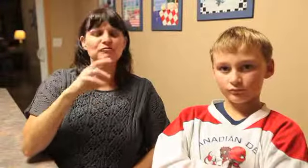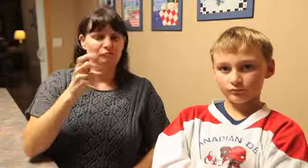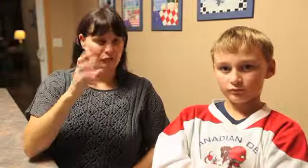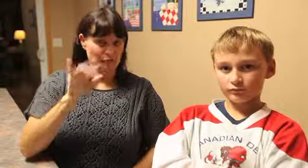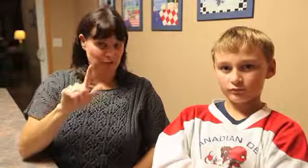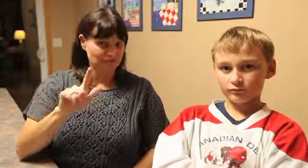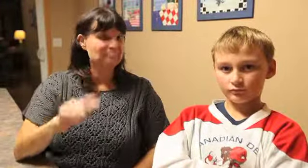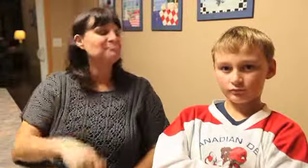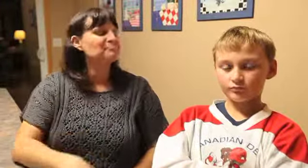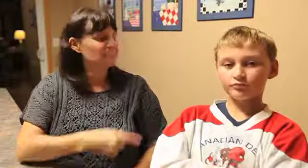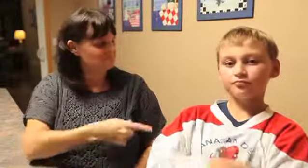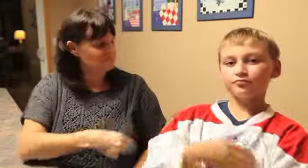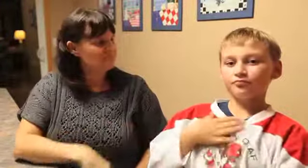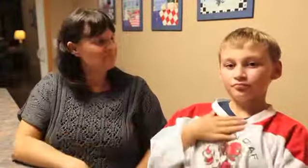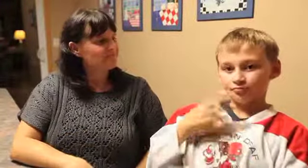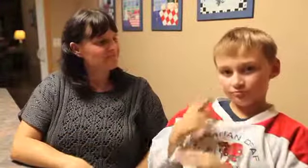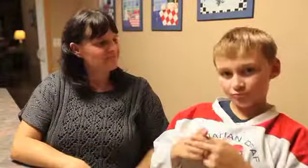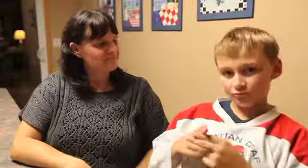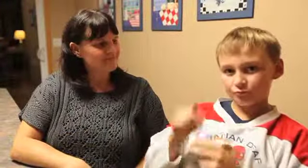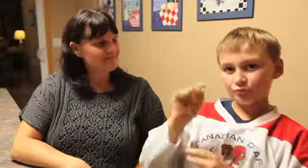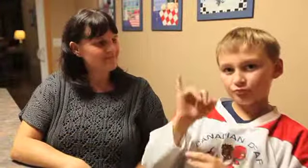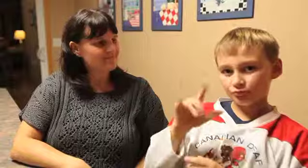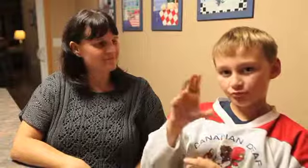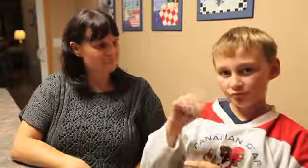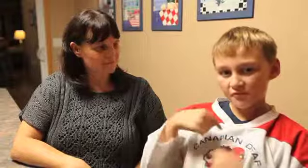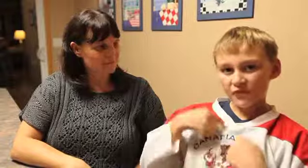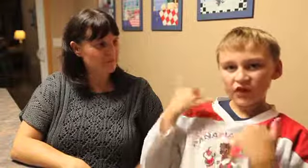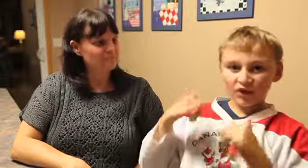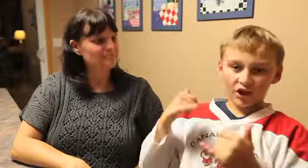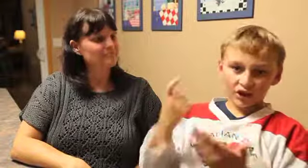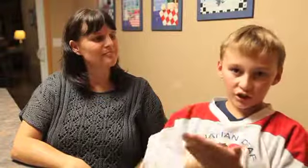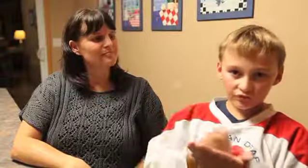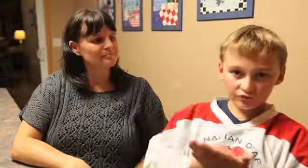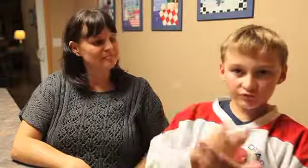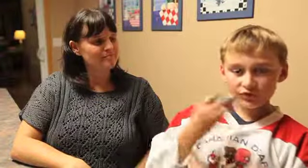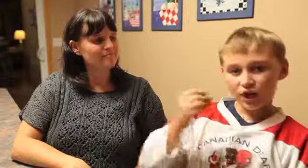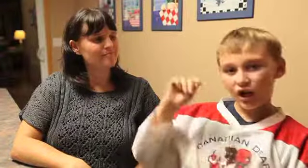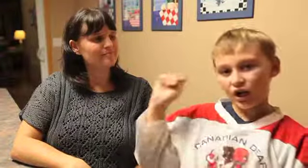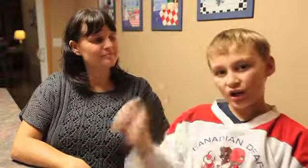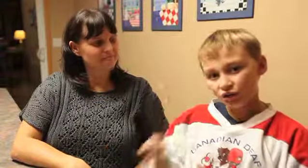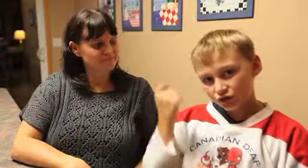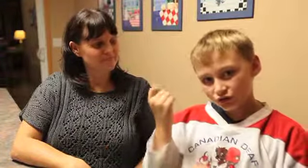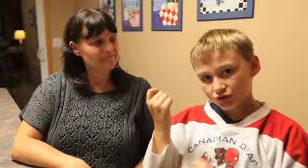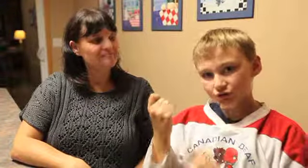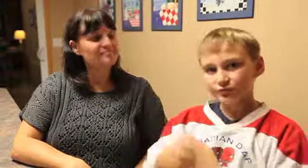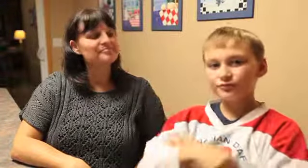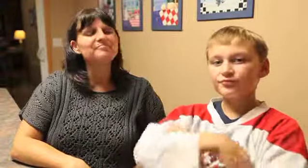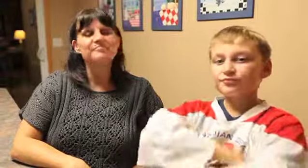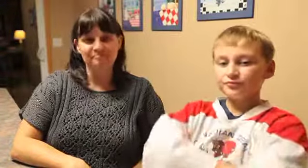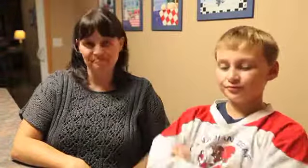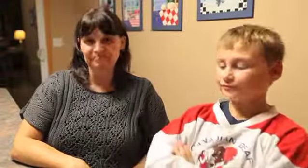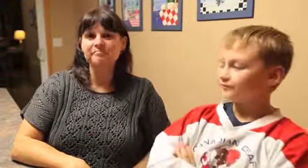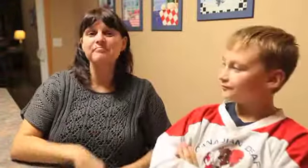Hi there my name is Cheryl and my name is Tylo and I play hockey and also golf.